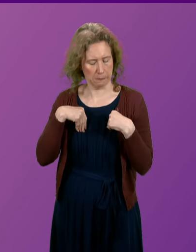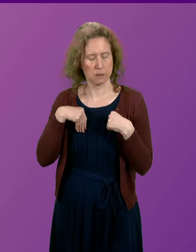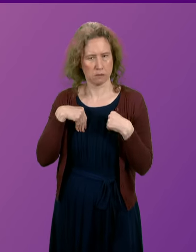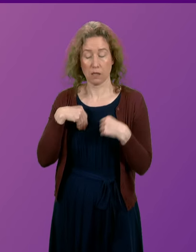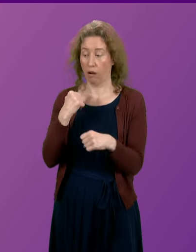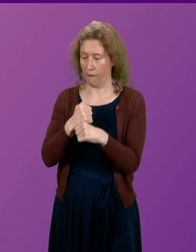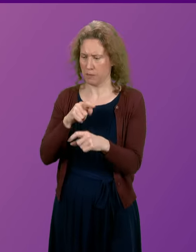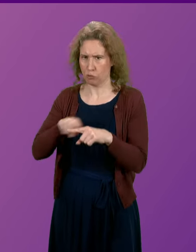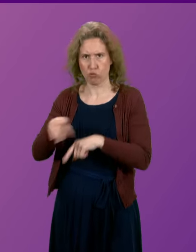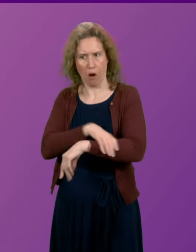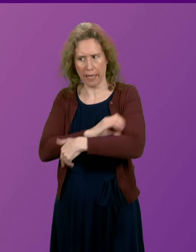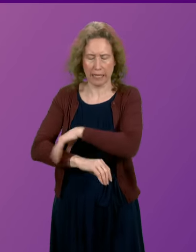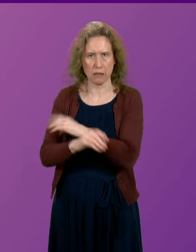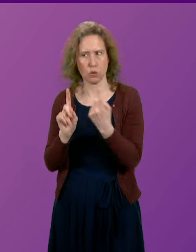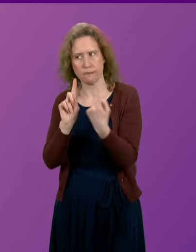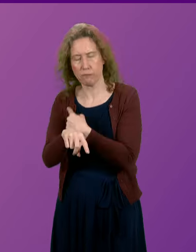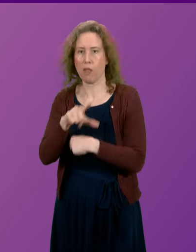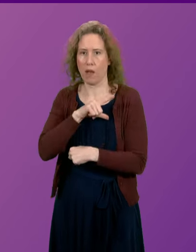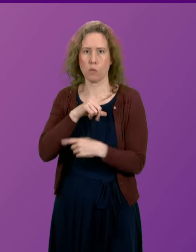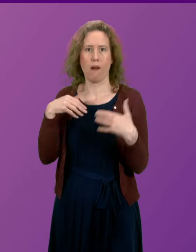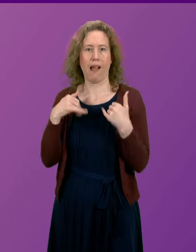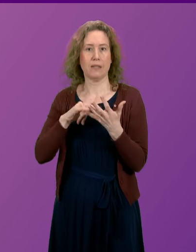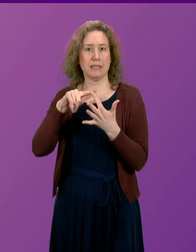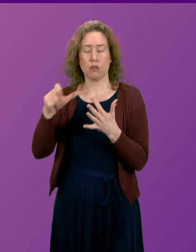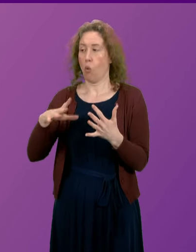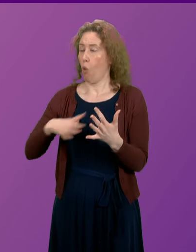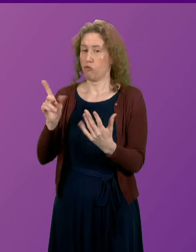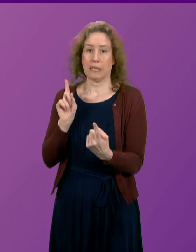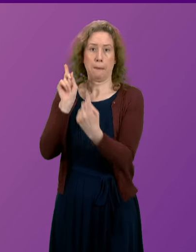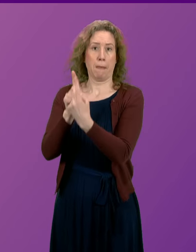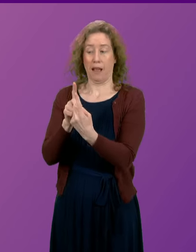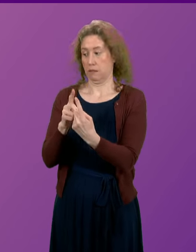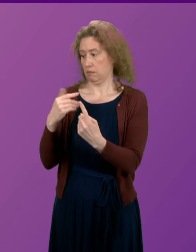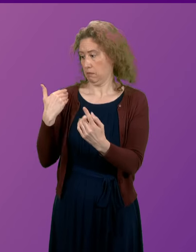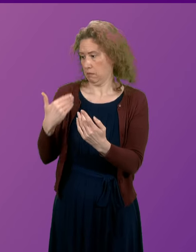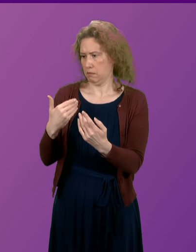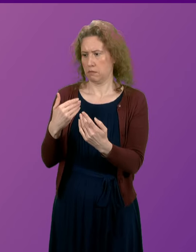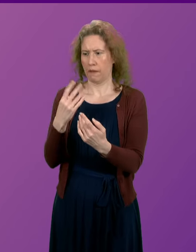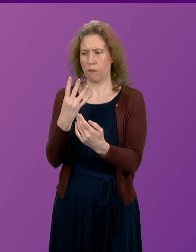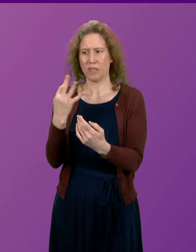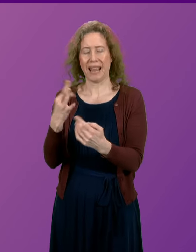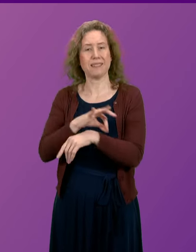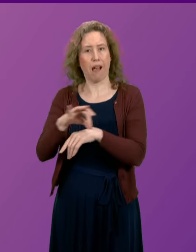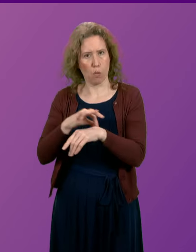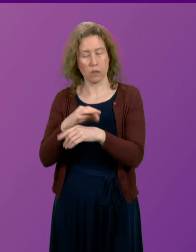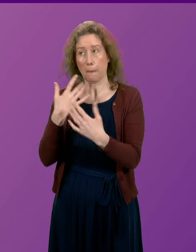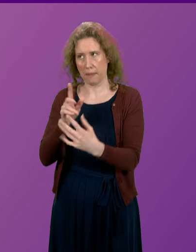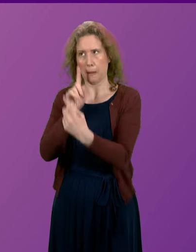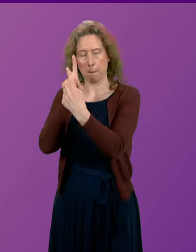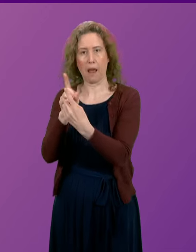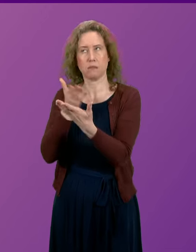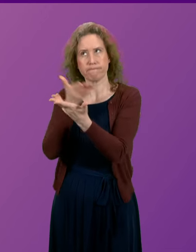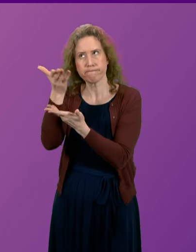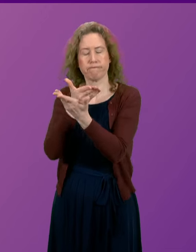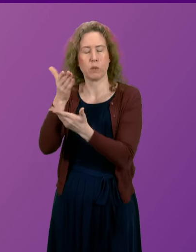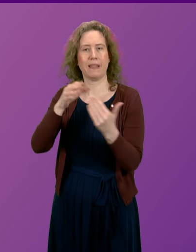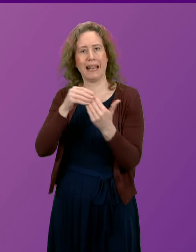is addressing. That's why the Health Secretary has met directly in the last 48 hours with the leadership of